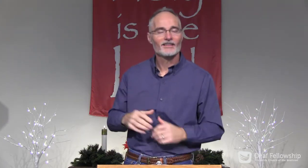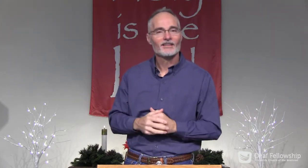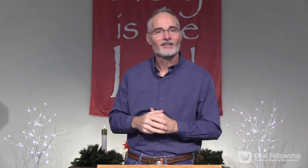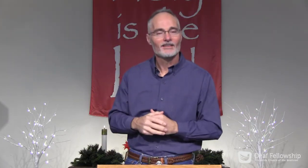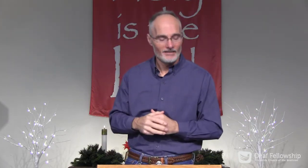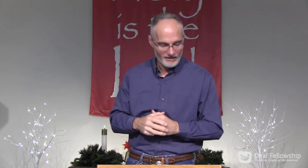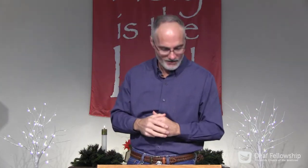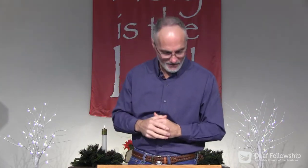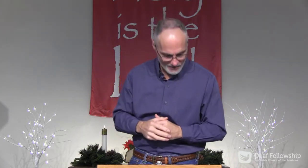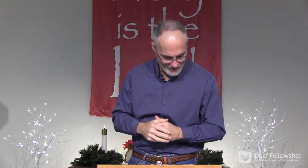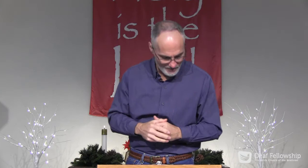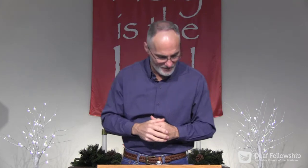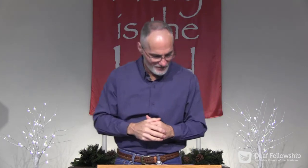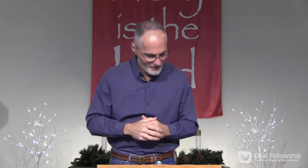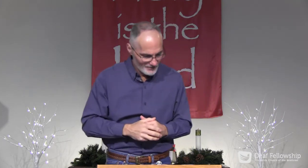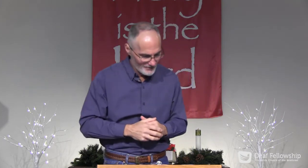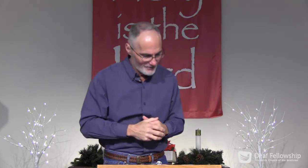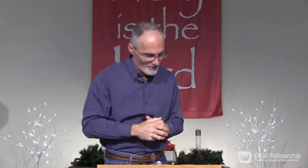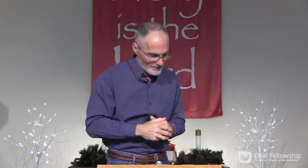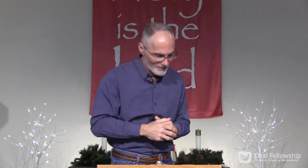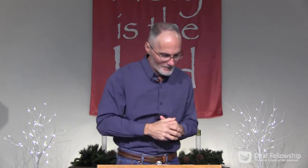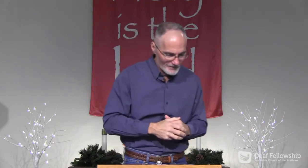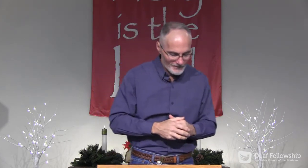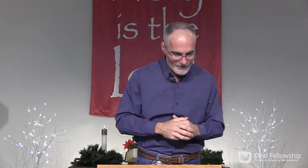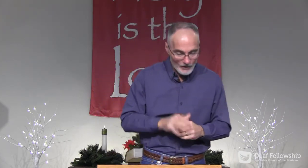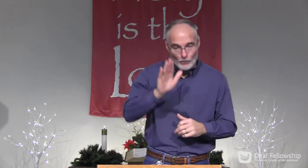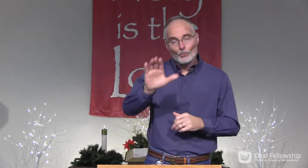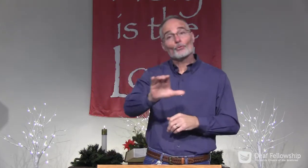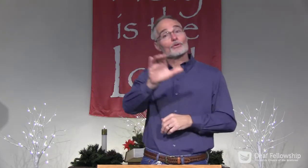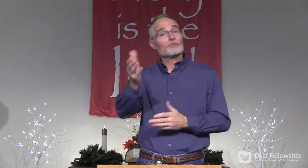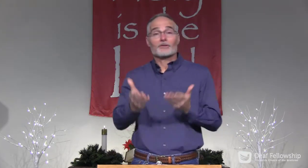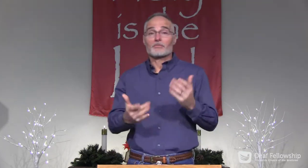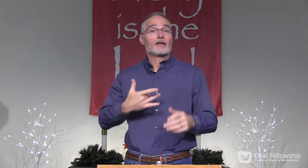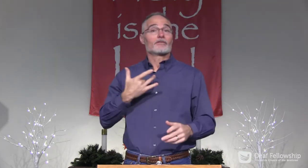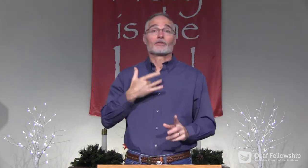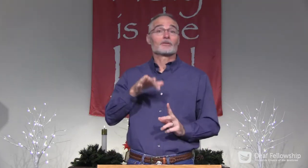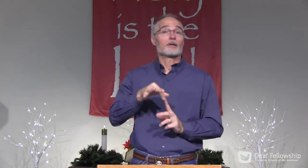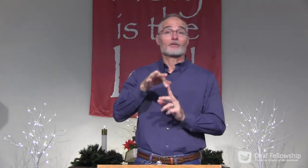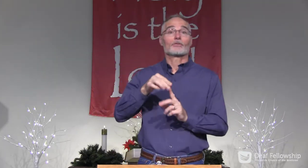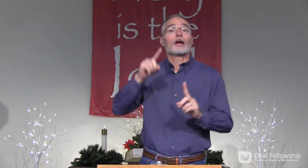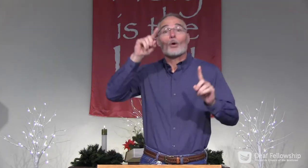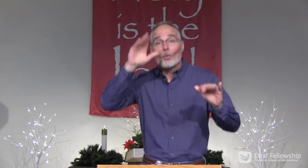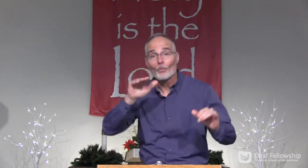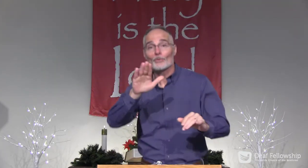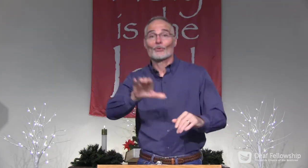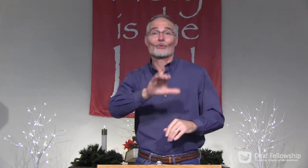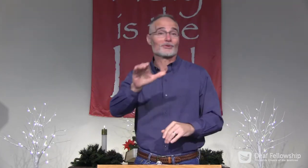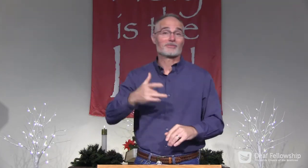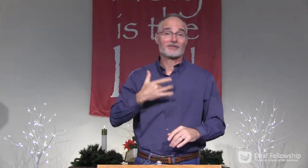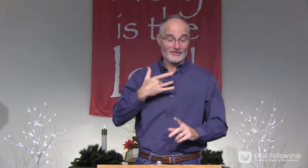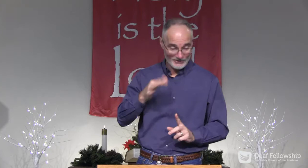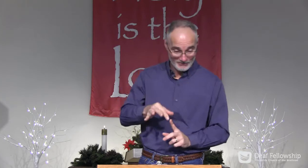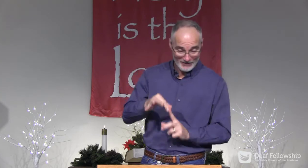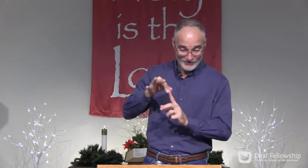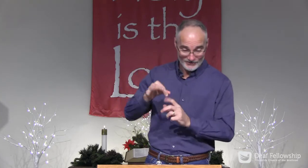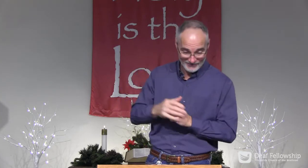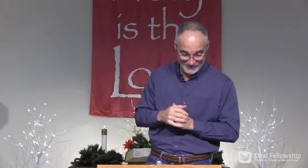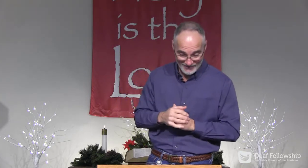Not just that it's gone. You never truly had it. Your Christmas may feel special, and I hope your